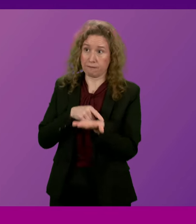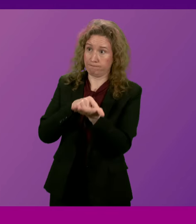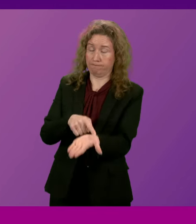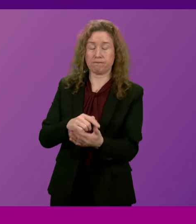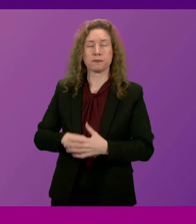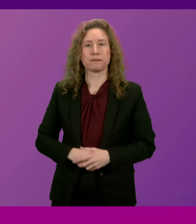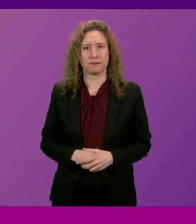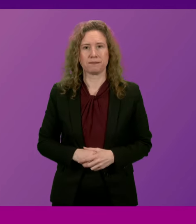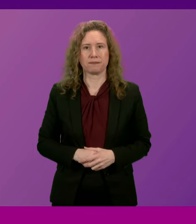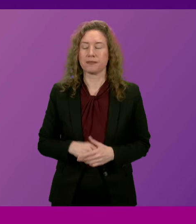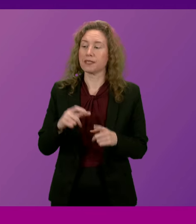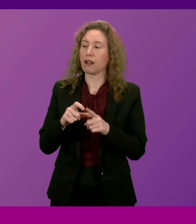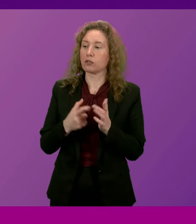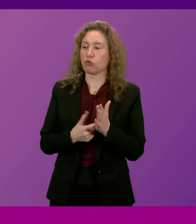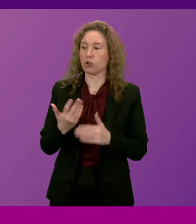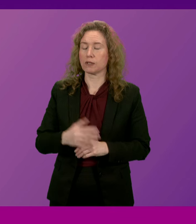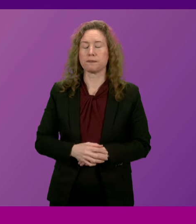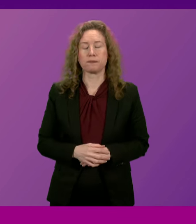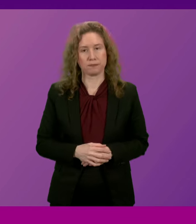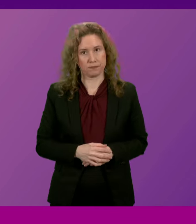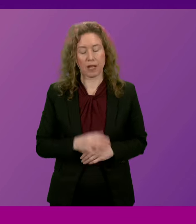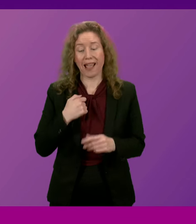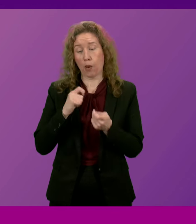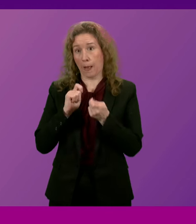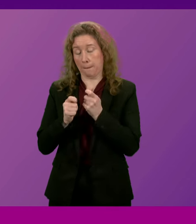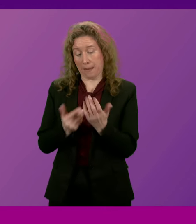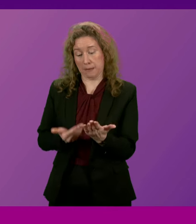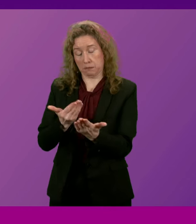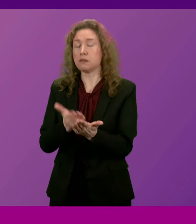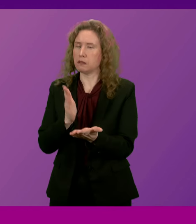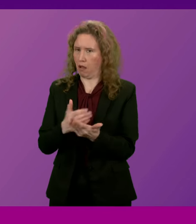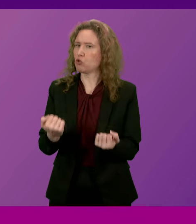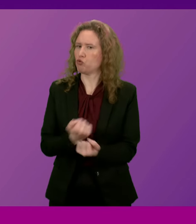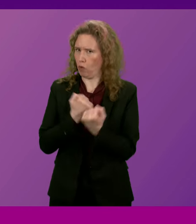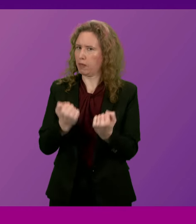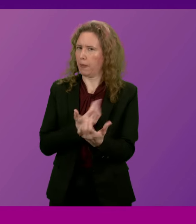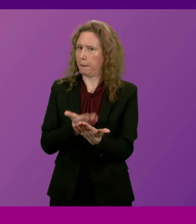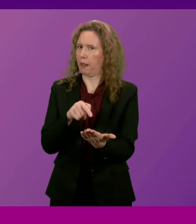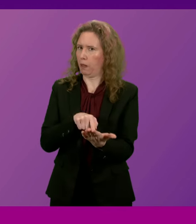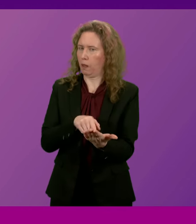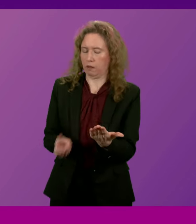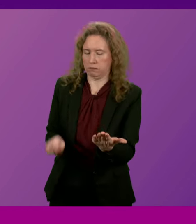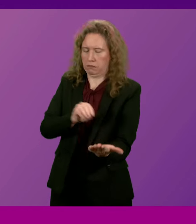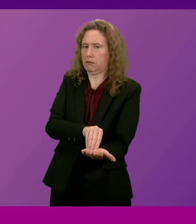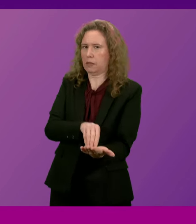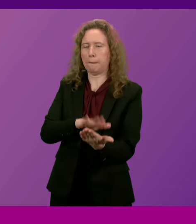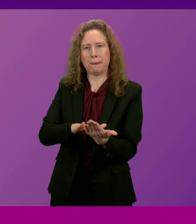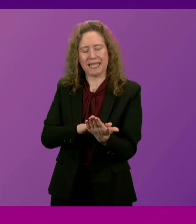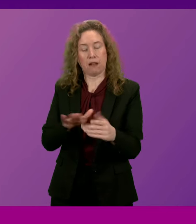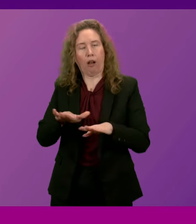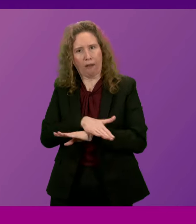today. Douglas Ross. Because our amendment does strengthen the bill and it does fill a void that even